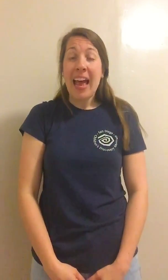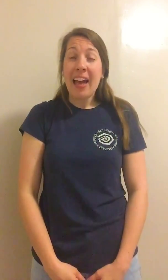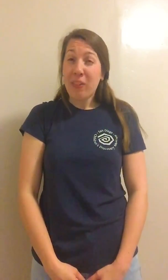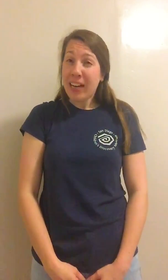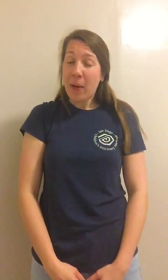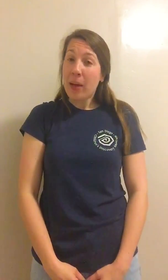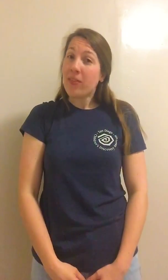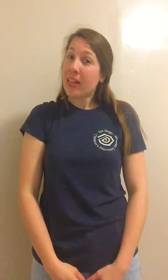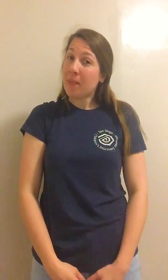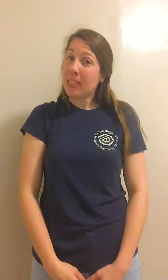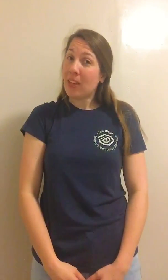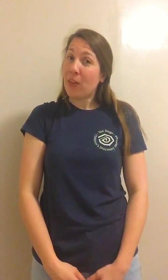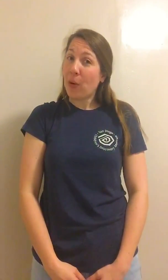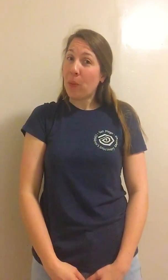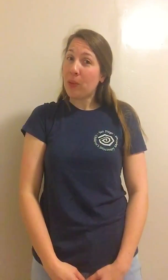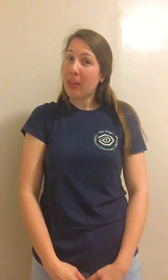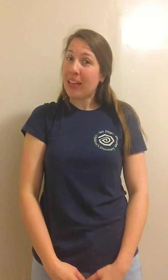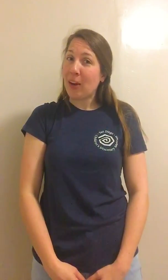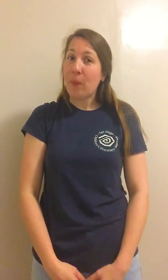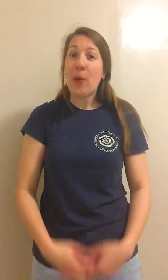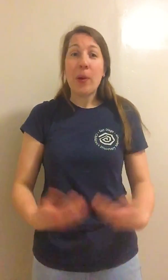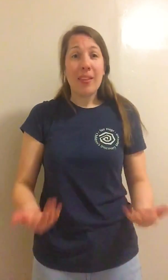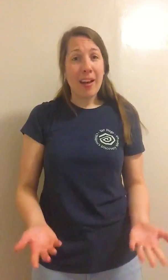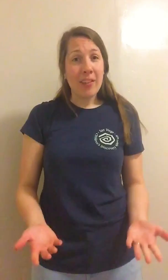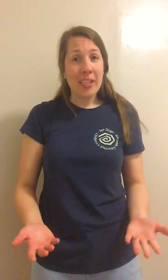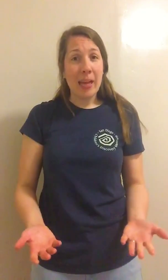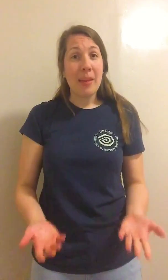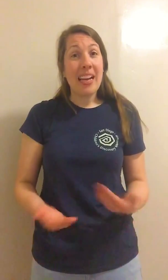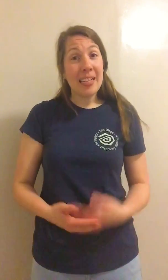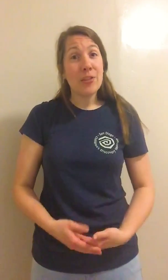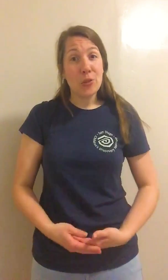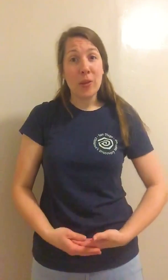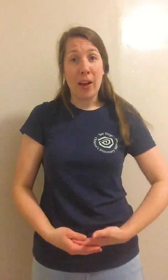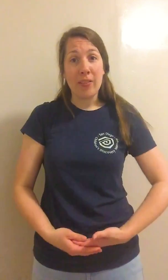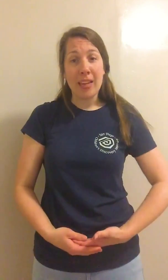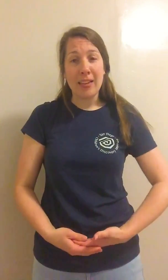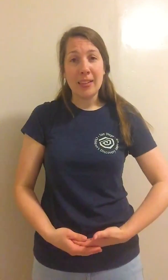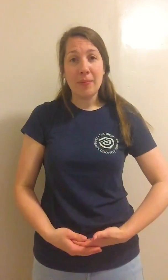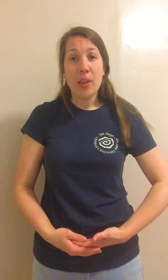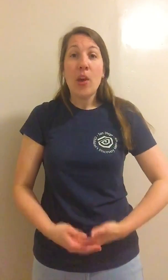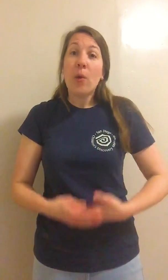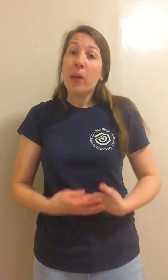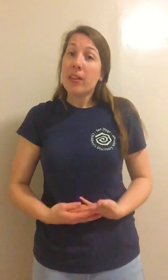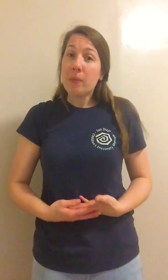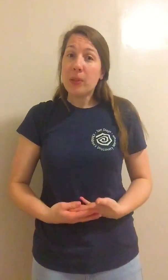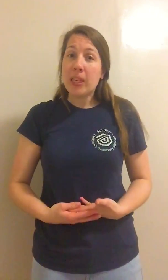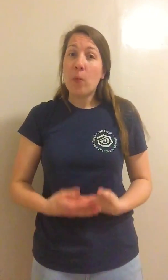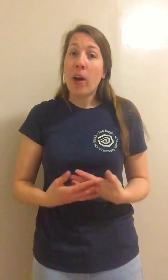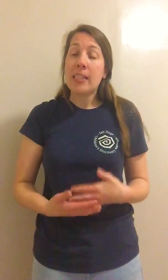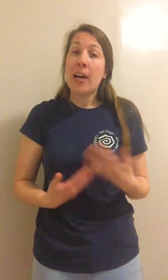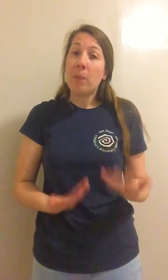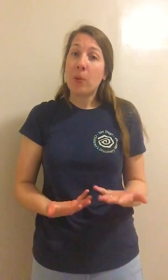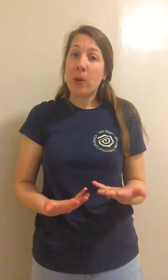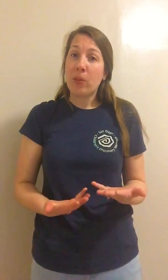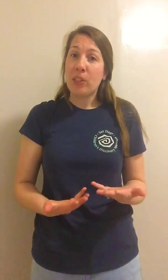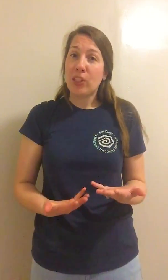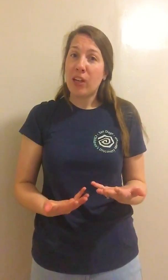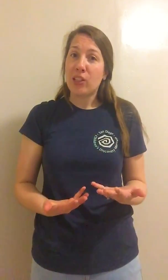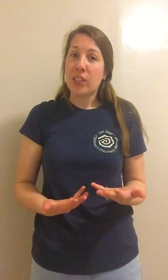and right now I'm finding myself at home with my kiddo with a lot of time and needing to do a lot of things. We at the museum wanted to help you all through this challenging